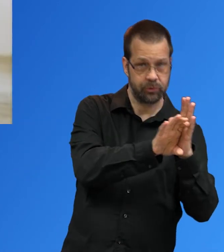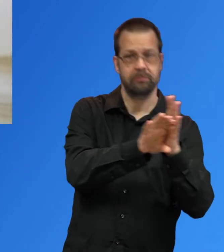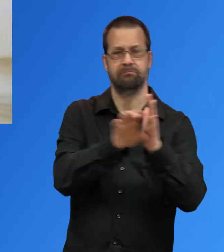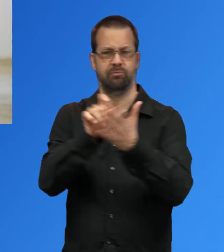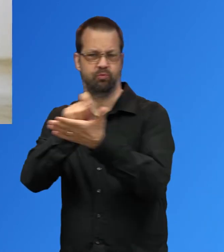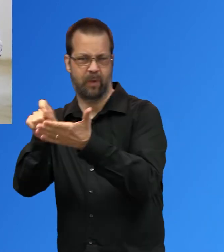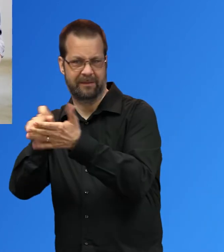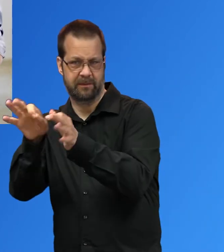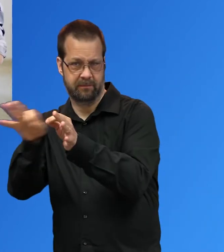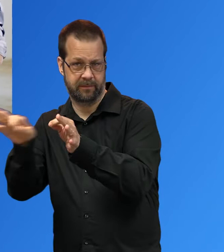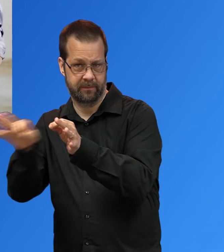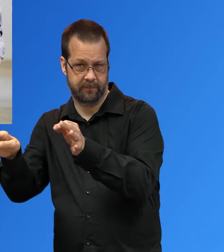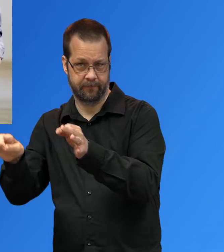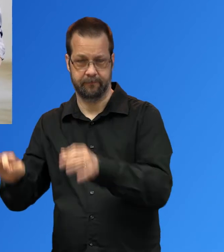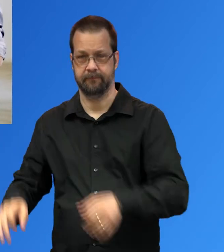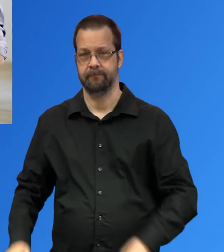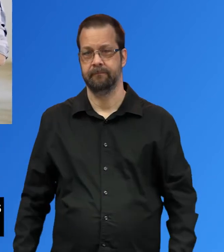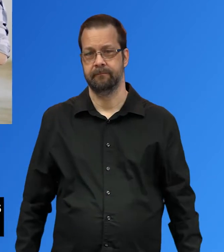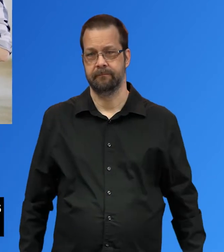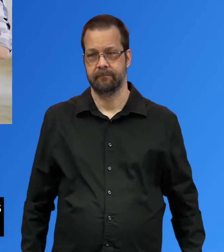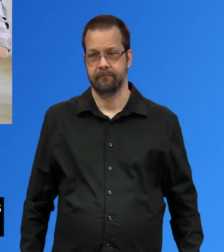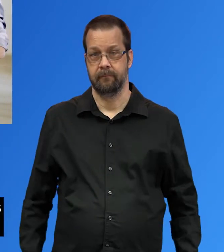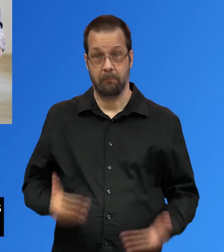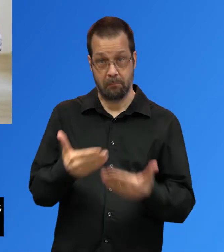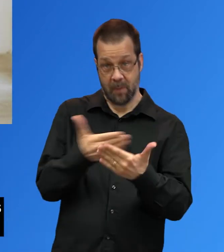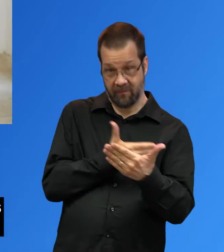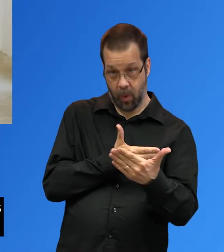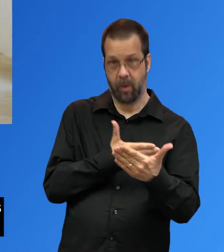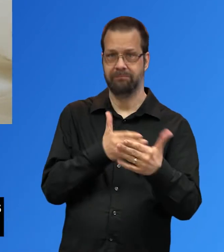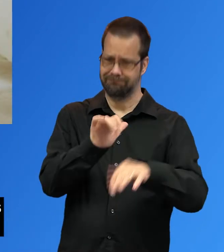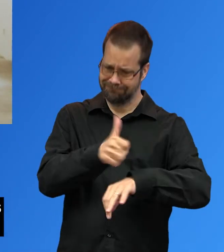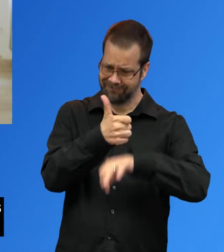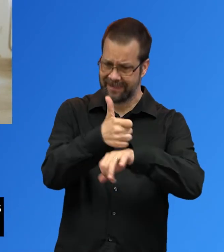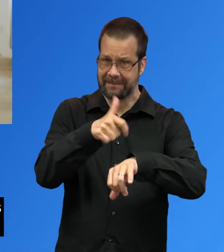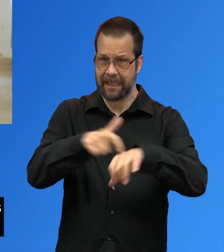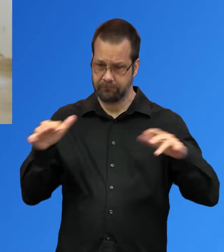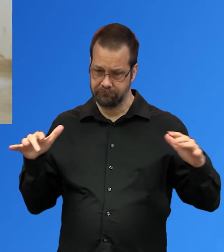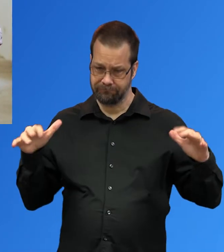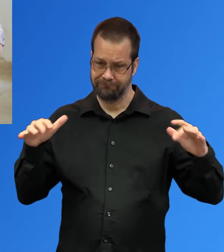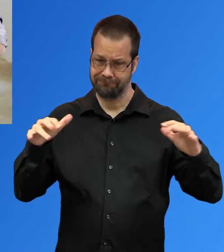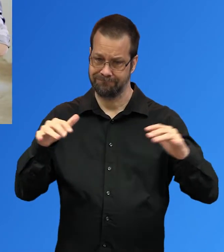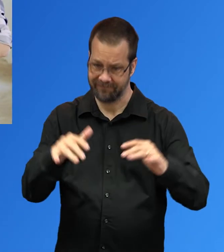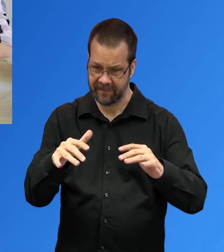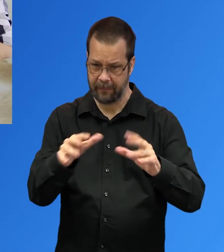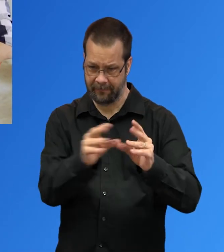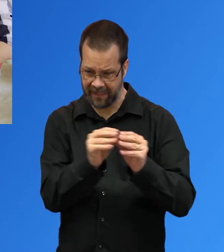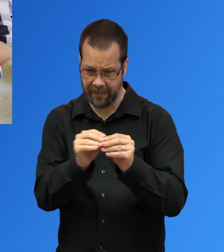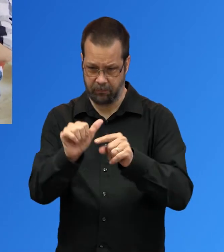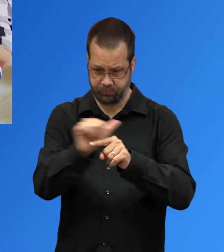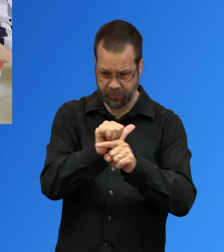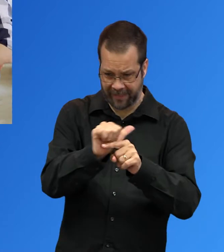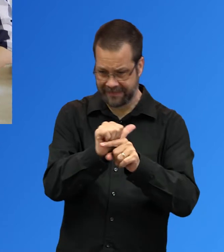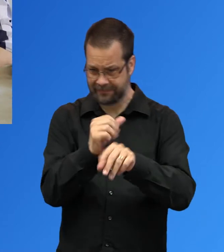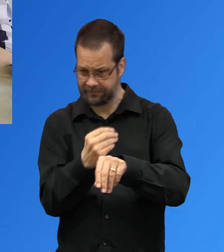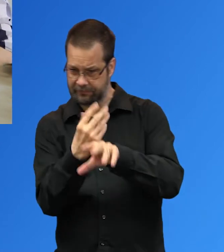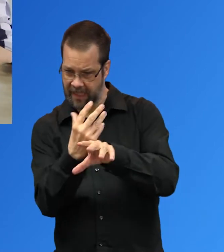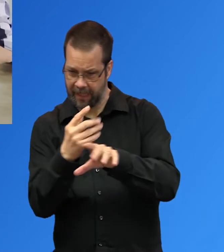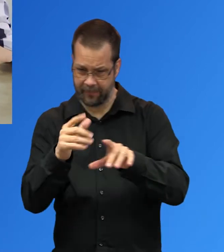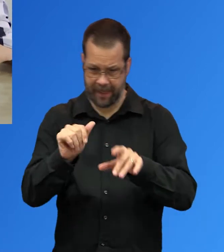Schedule a time prior to the meeting to test the connections and to permit the speakers to familiarize themselves with the functionality of the meeting platform